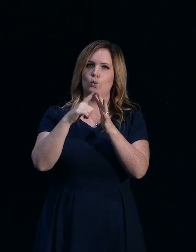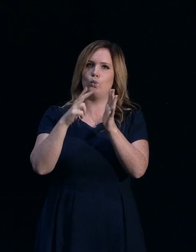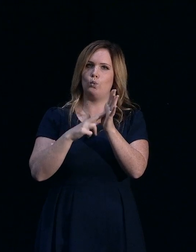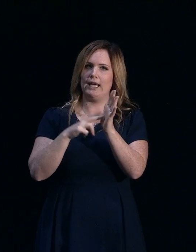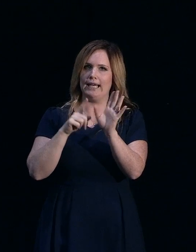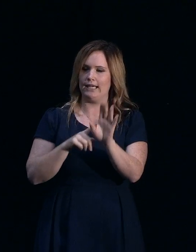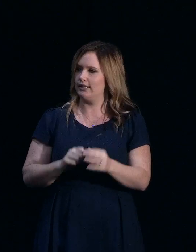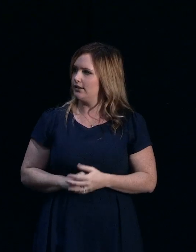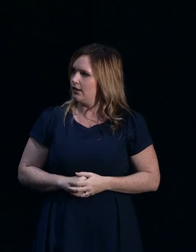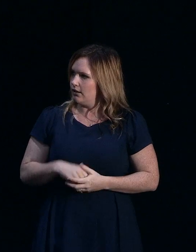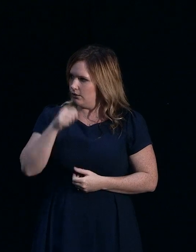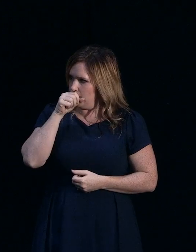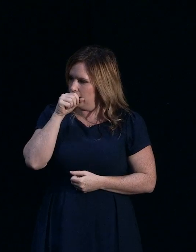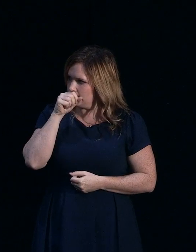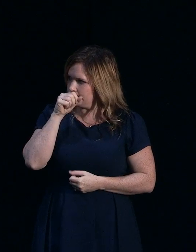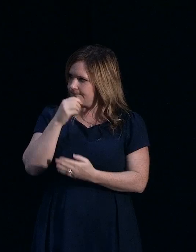Thanks, Mike.